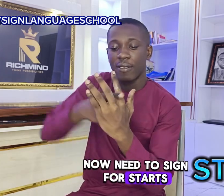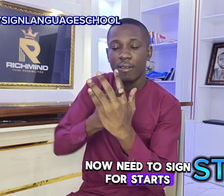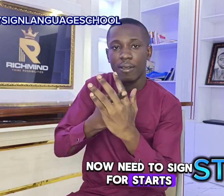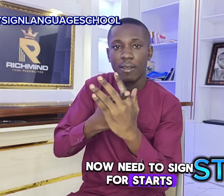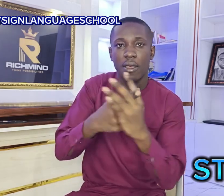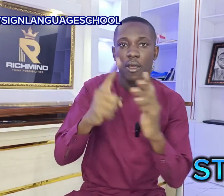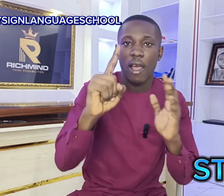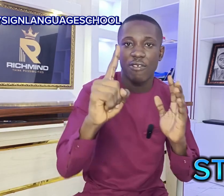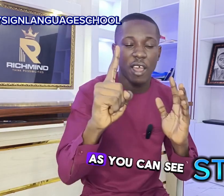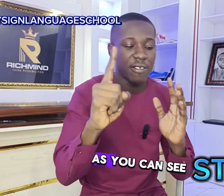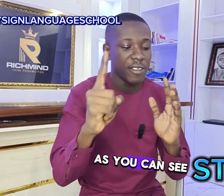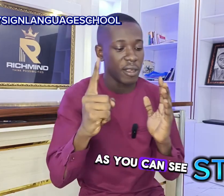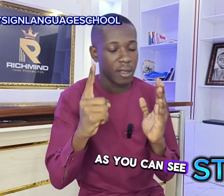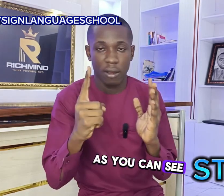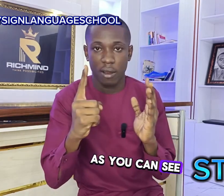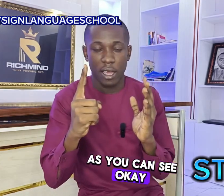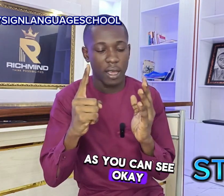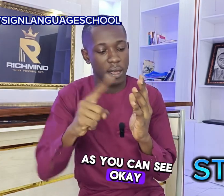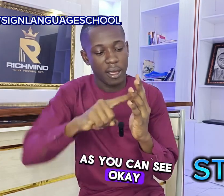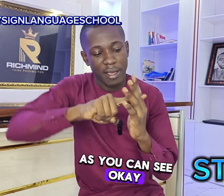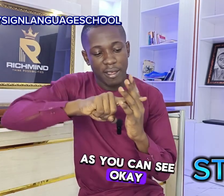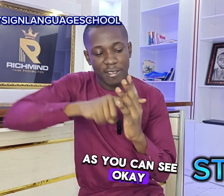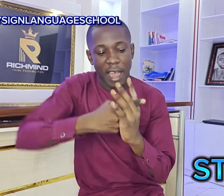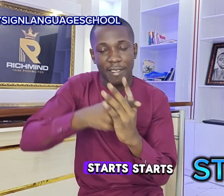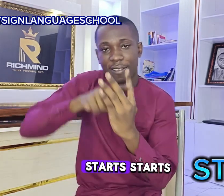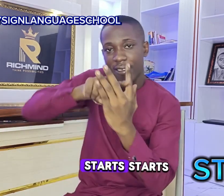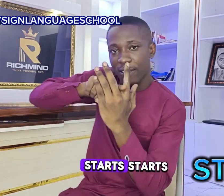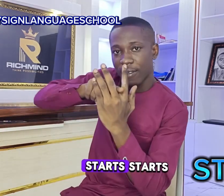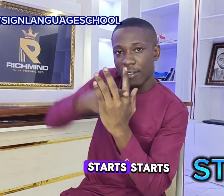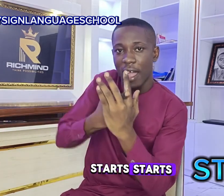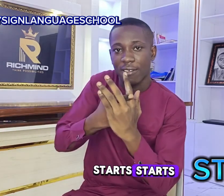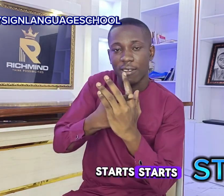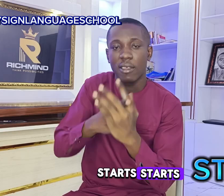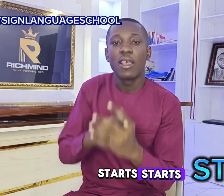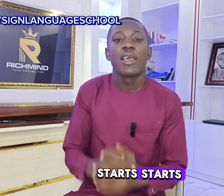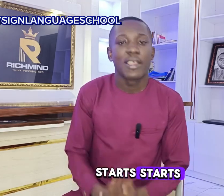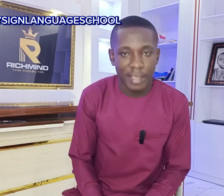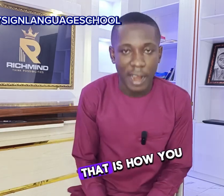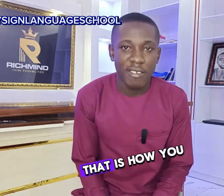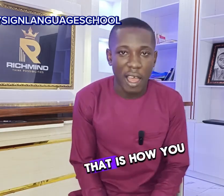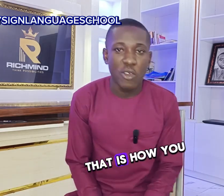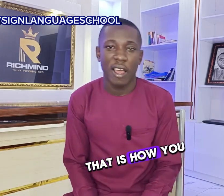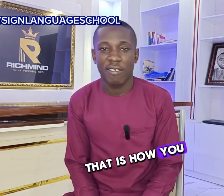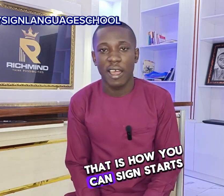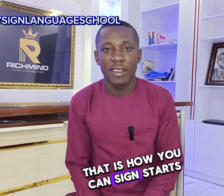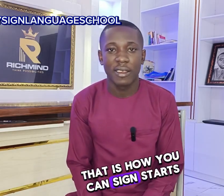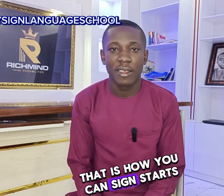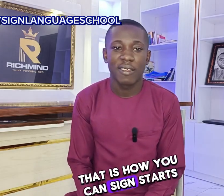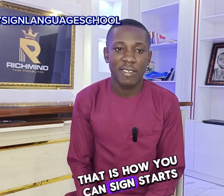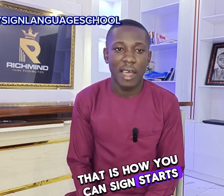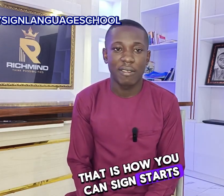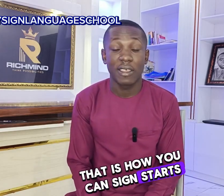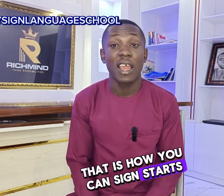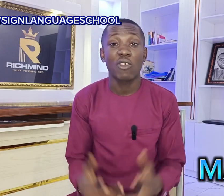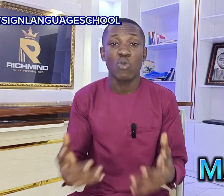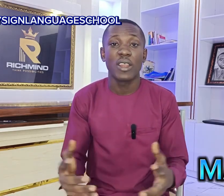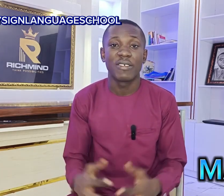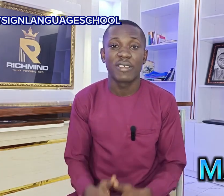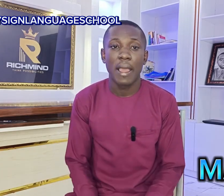as you can see okay start starts that is how you can sign start the next one is